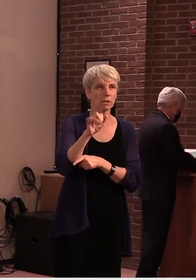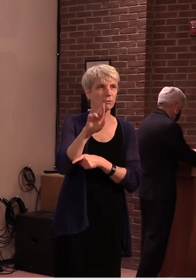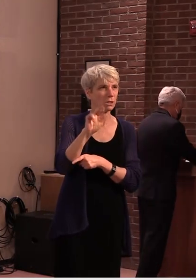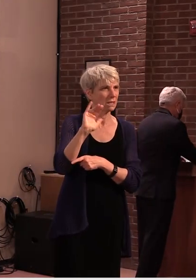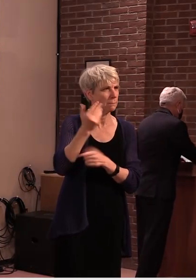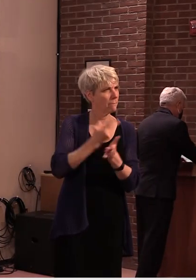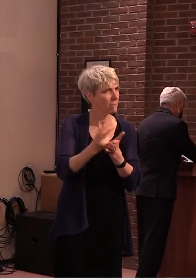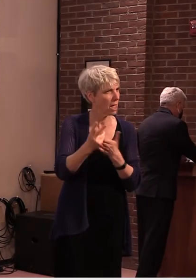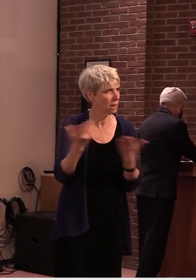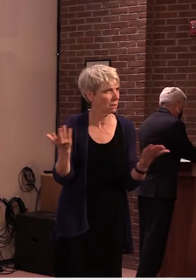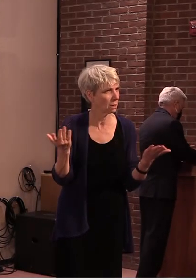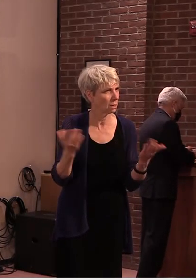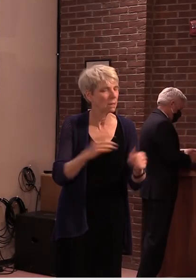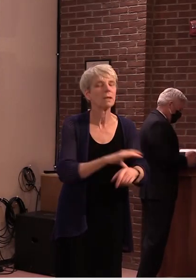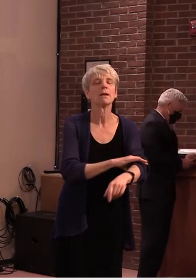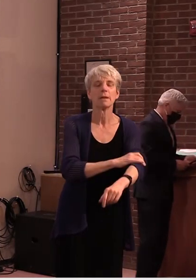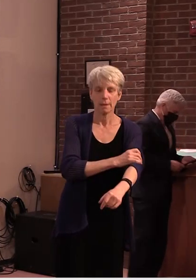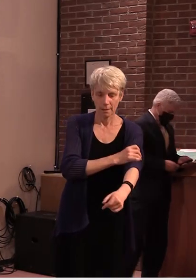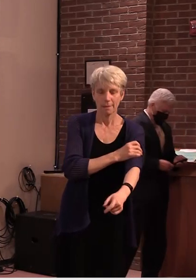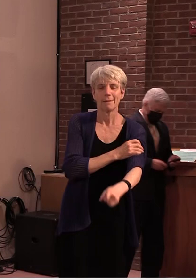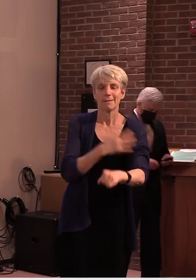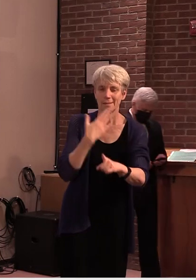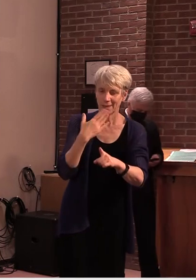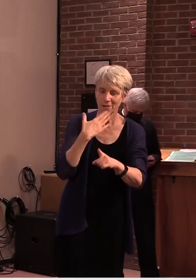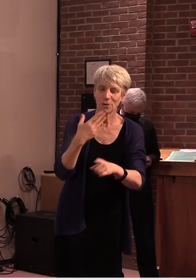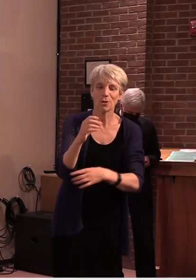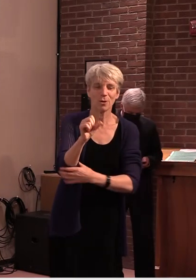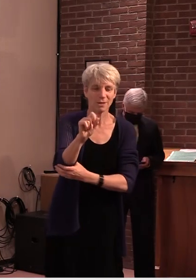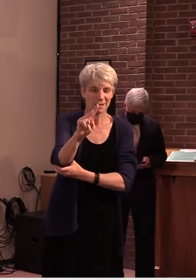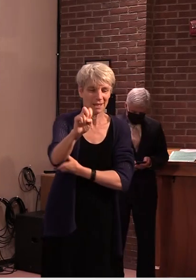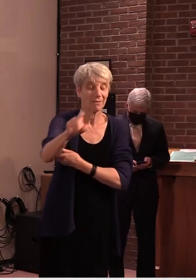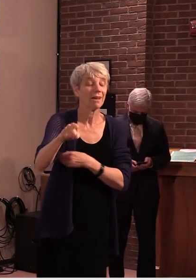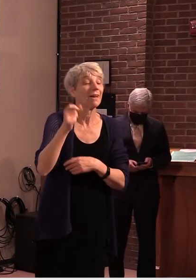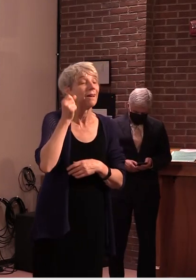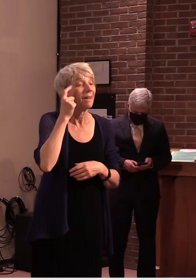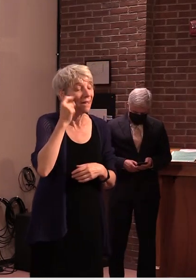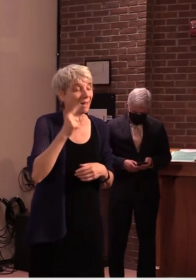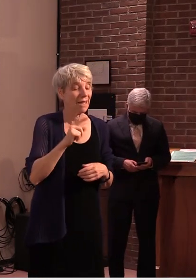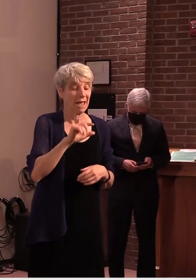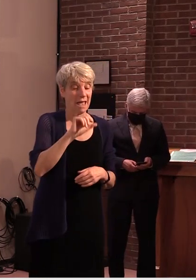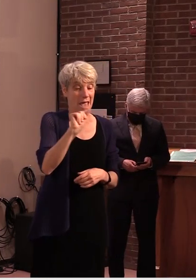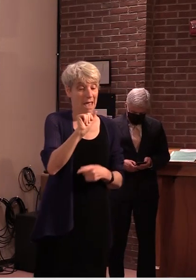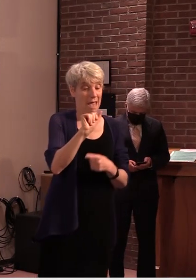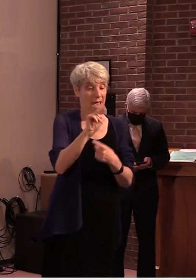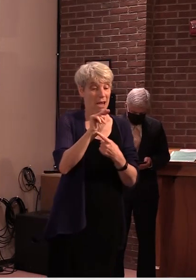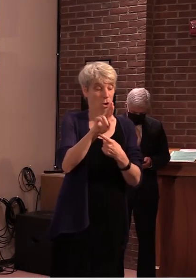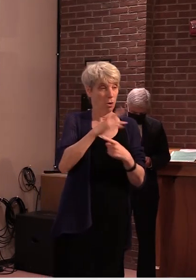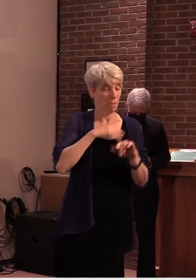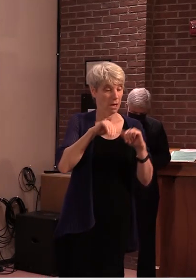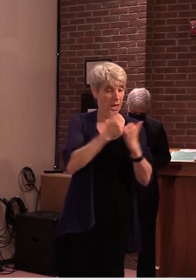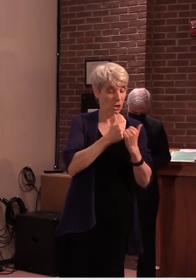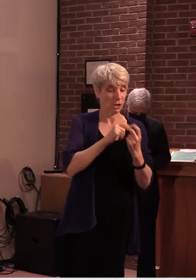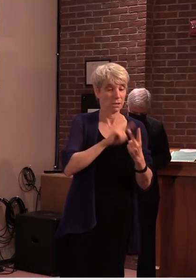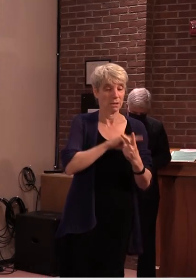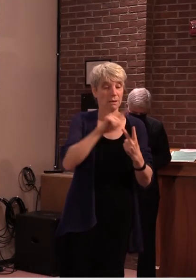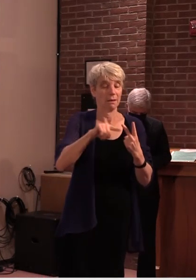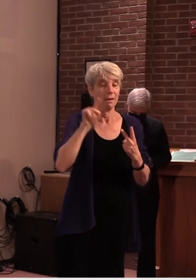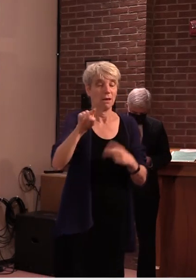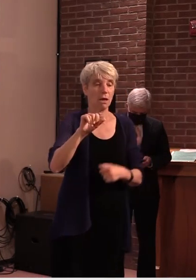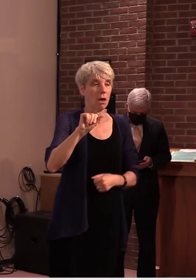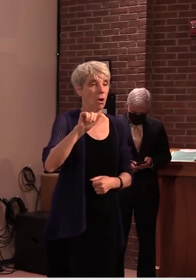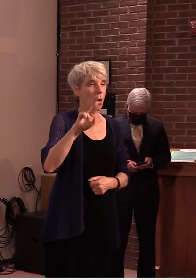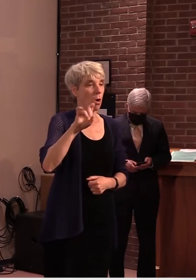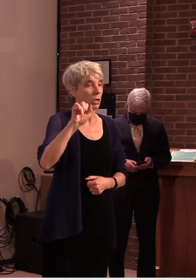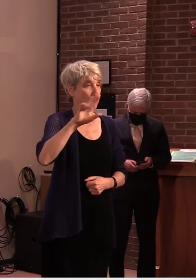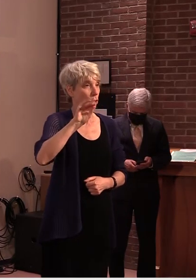steve and and i would say that that's that's the point of contention between the the agency and the auditor's office in terms of